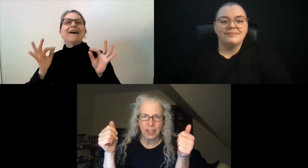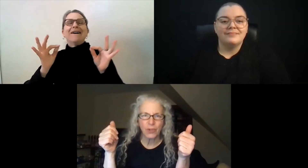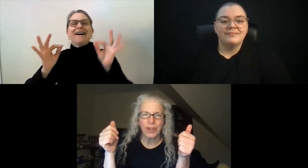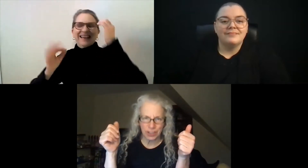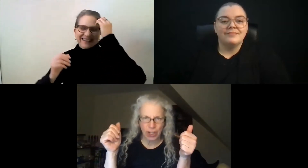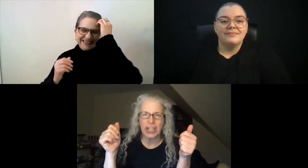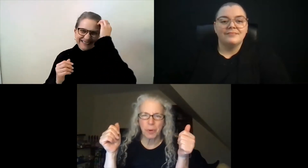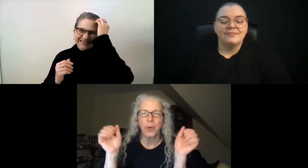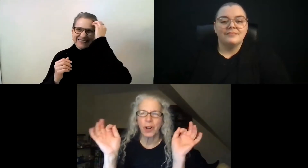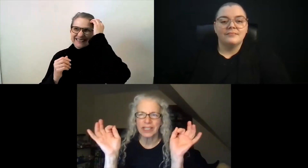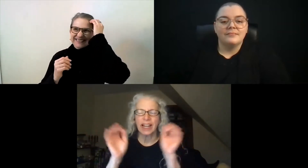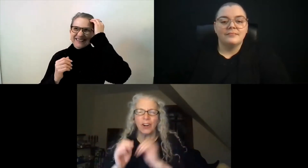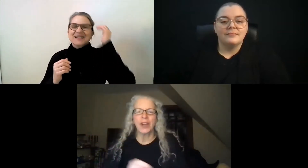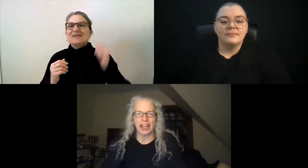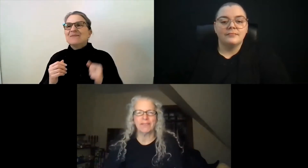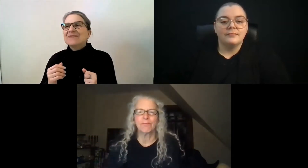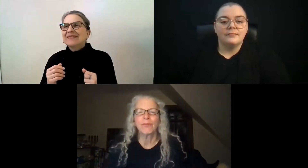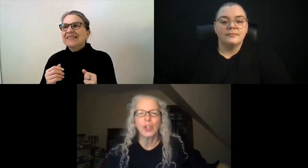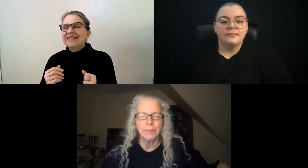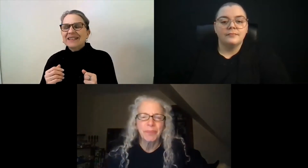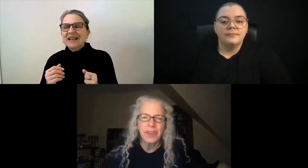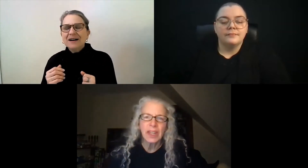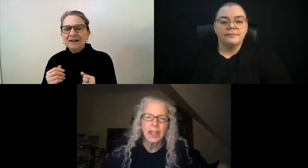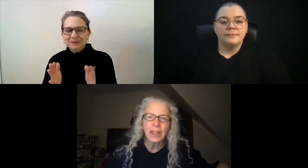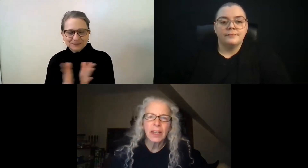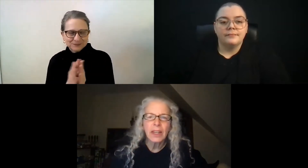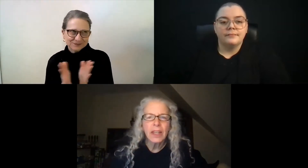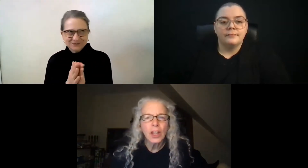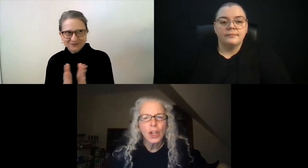The screen has changed, but we're all set. Okay, good.